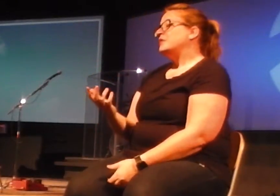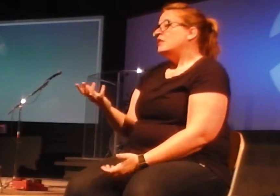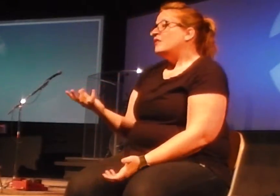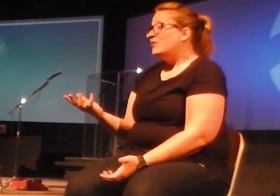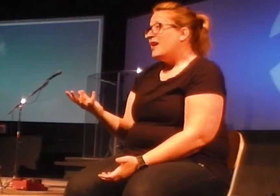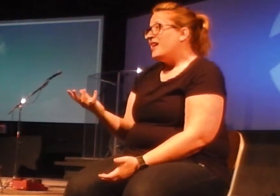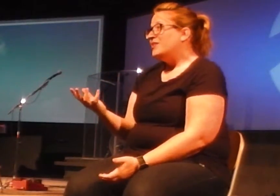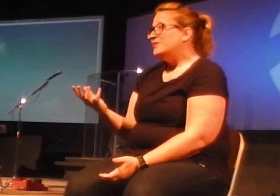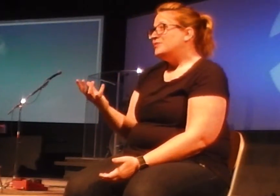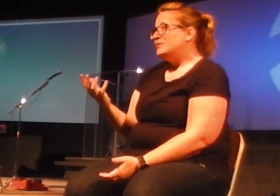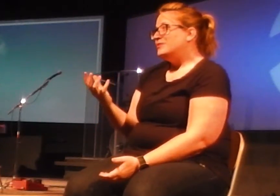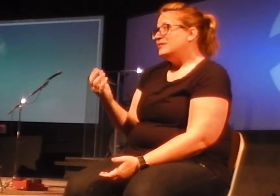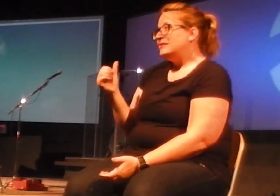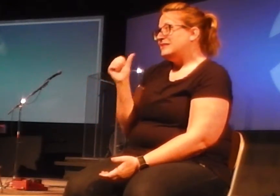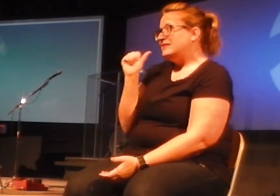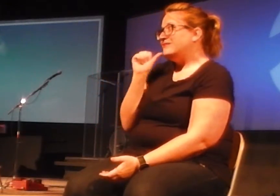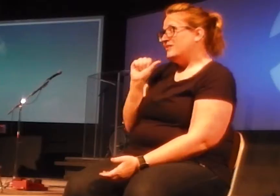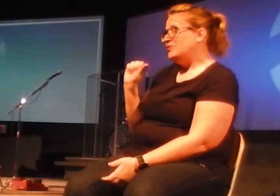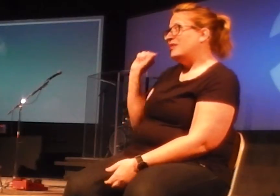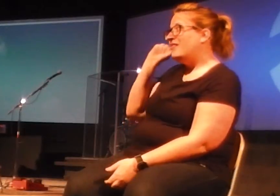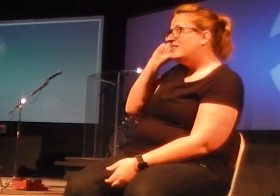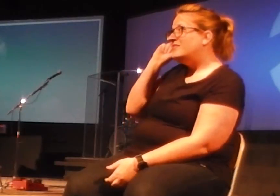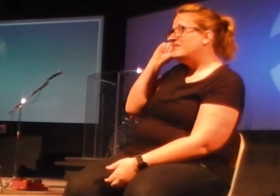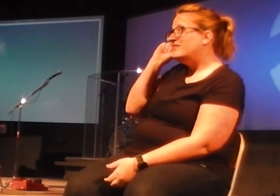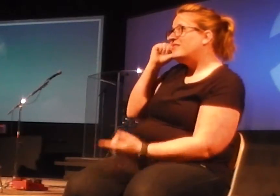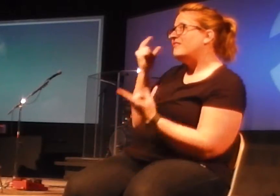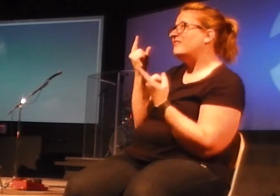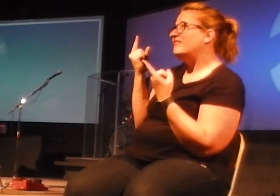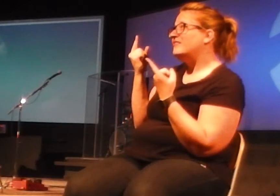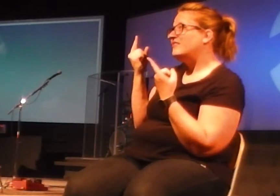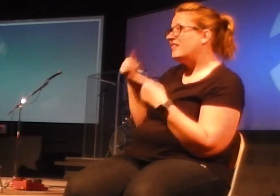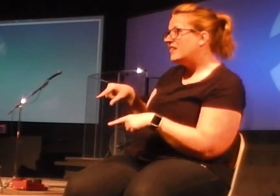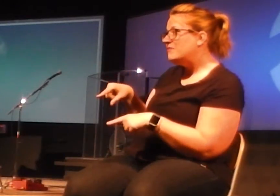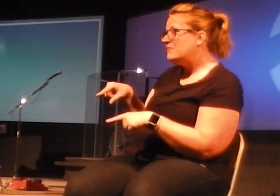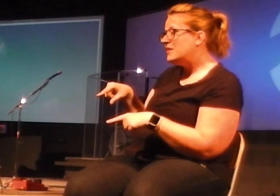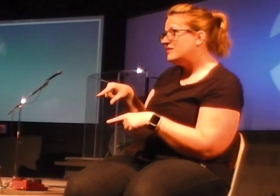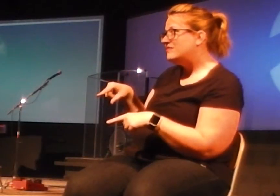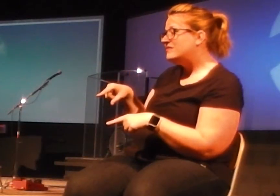before this, he had his goodbye meeting with his mom.